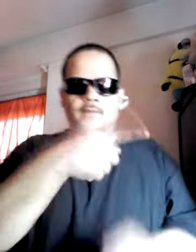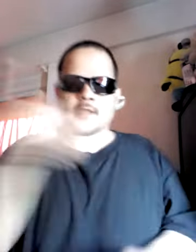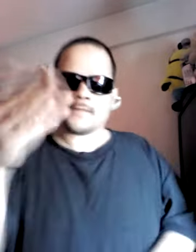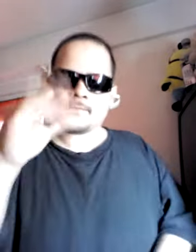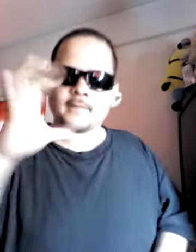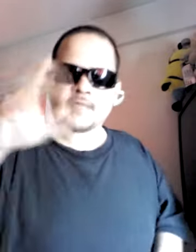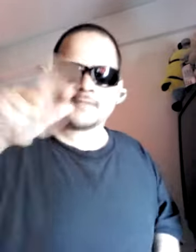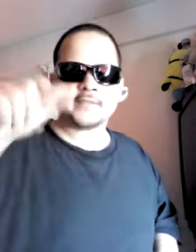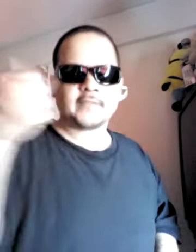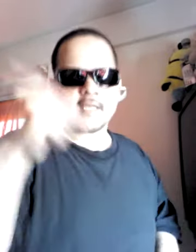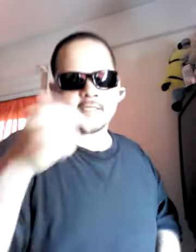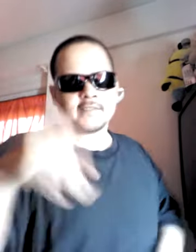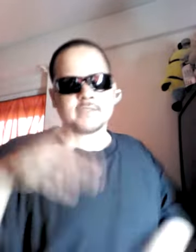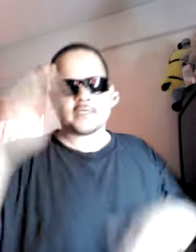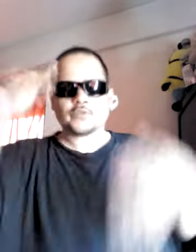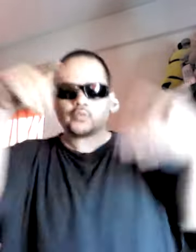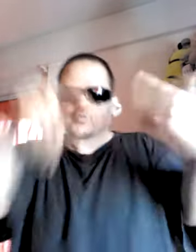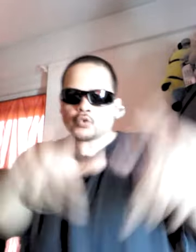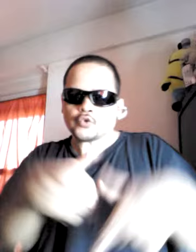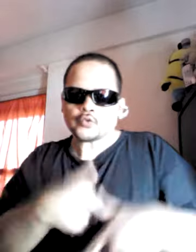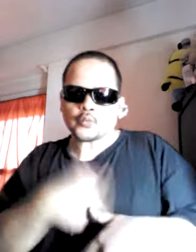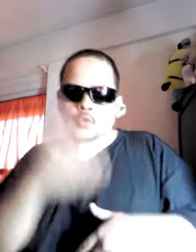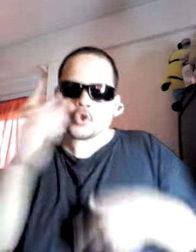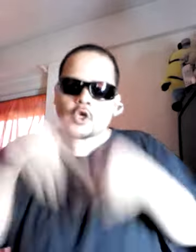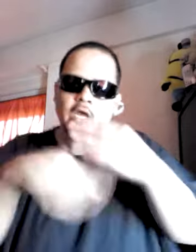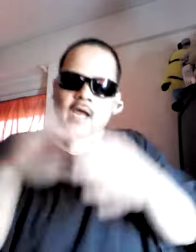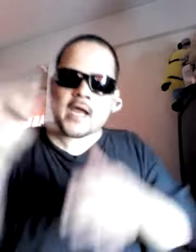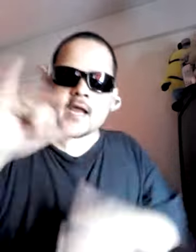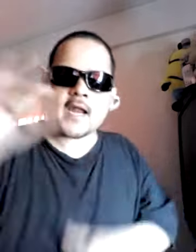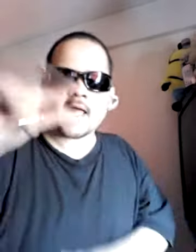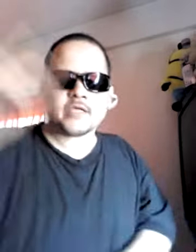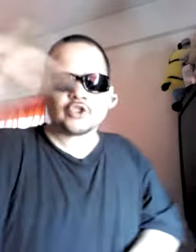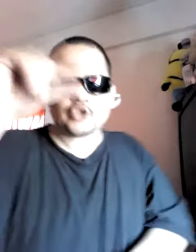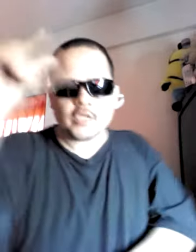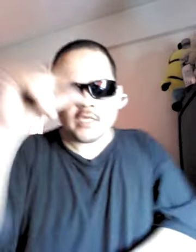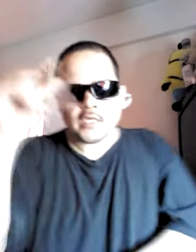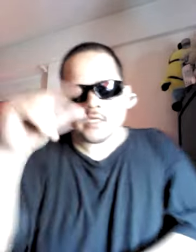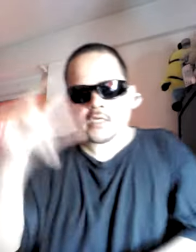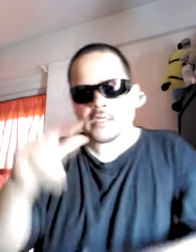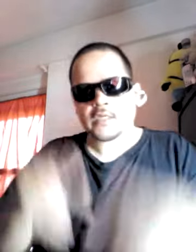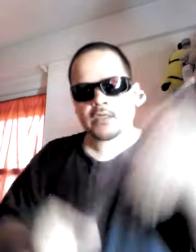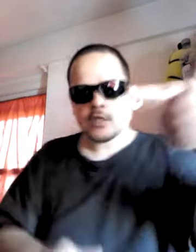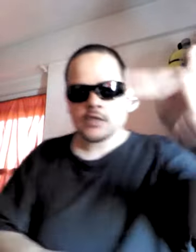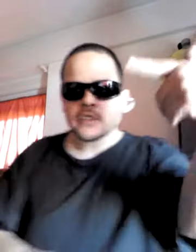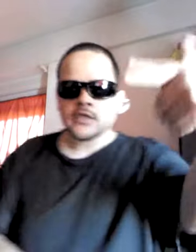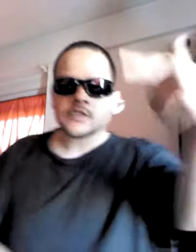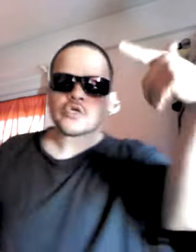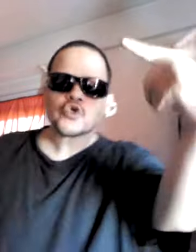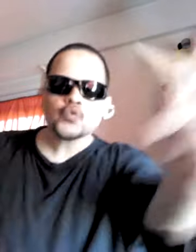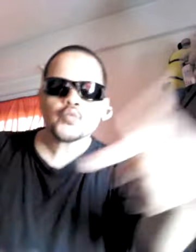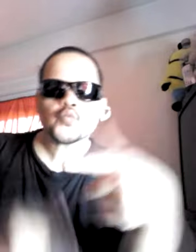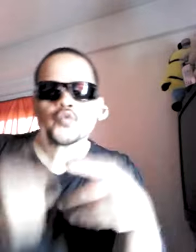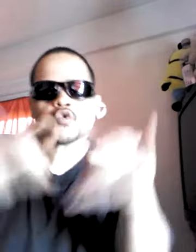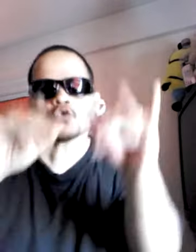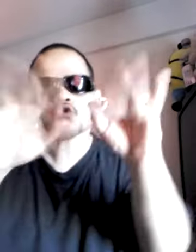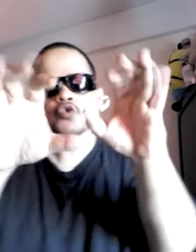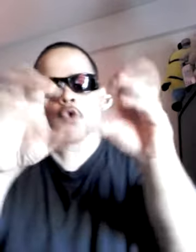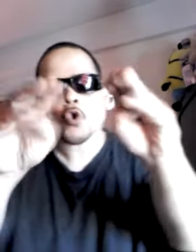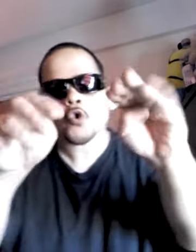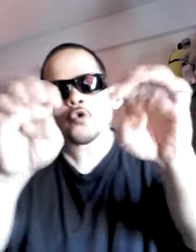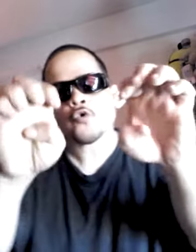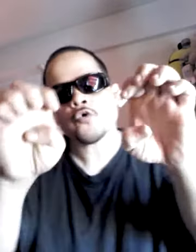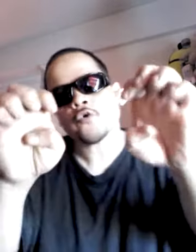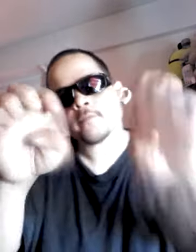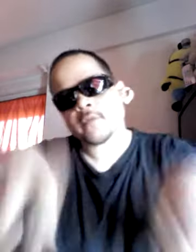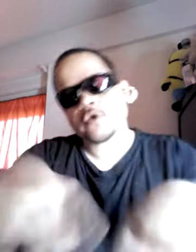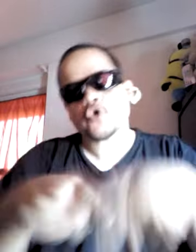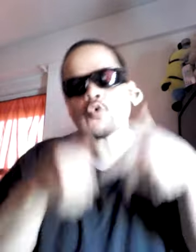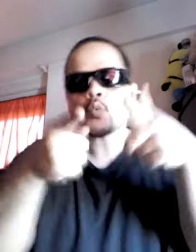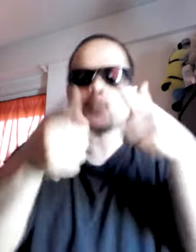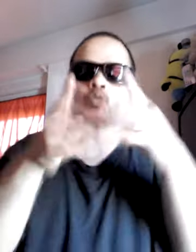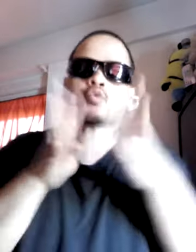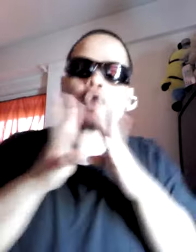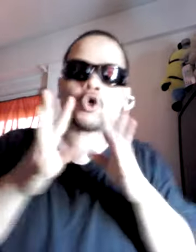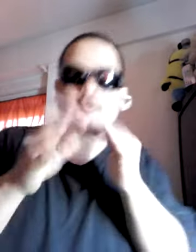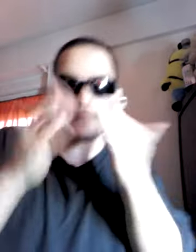niggas will go out like cheese Come on Compton in the house Nigga Compton in the house